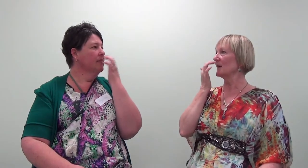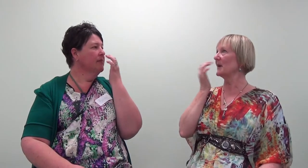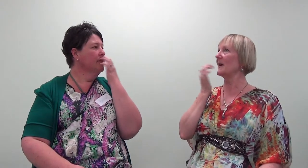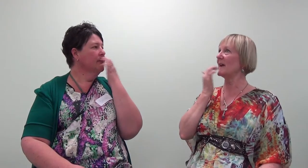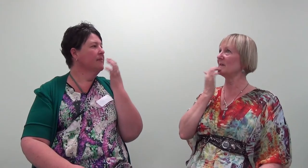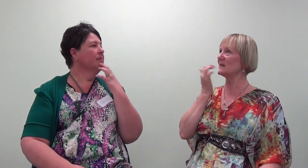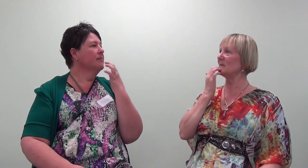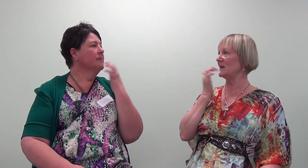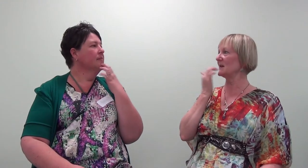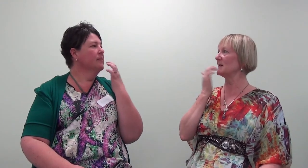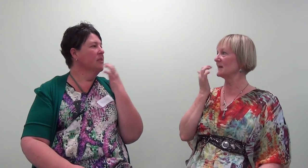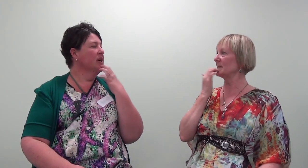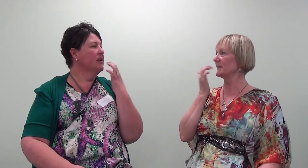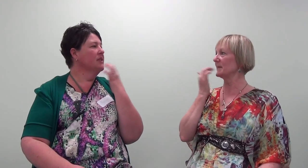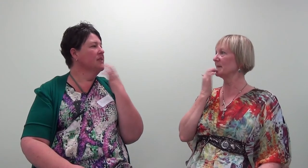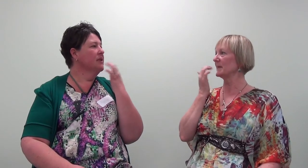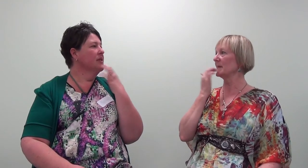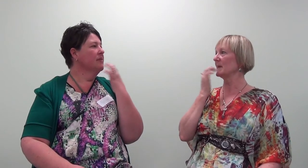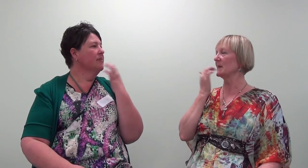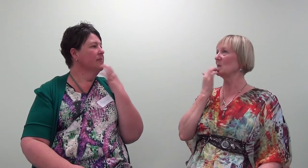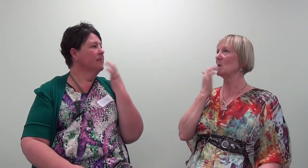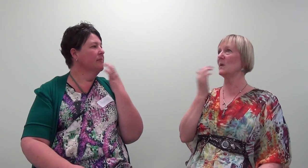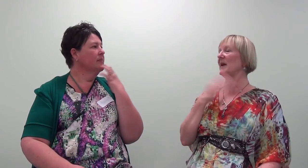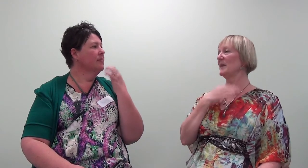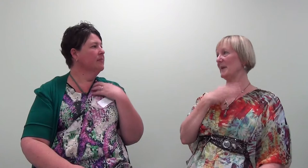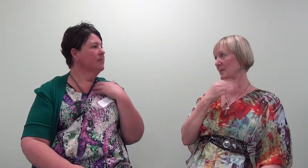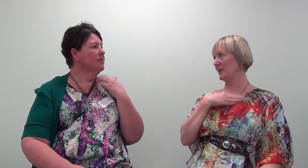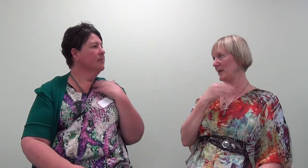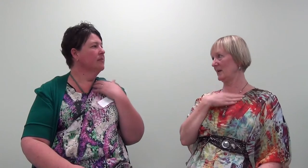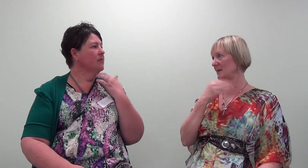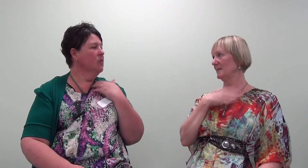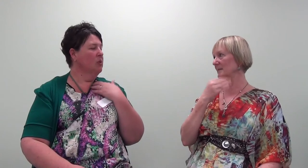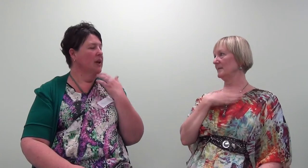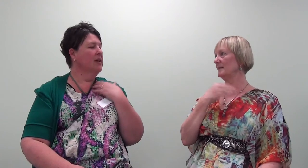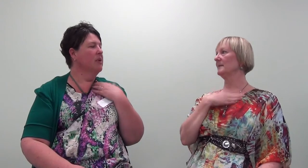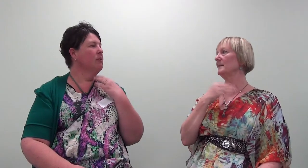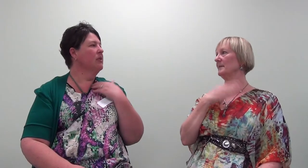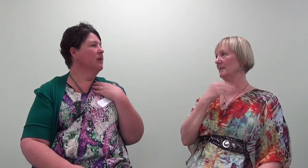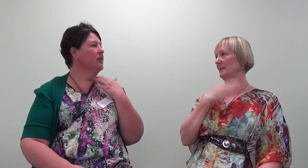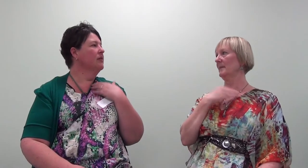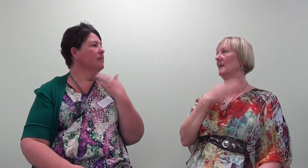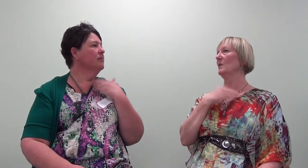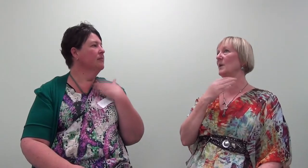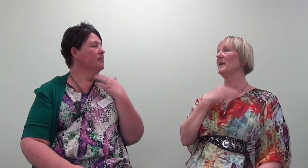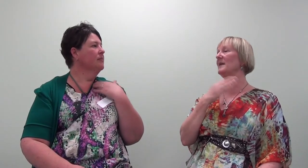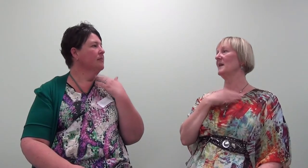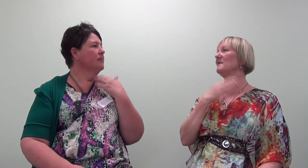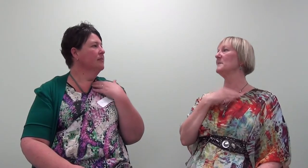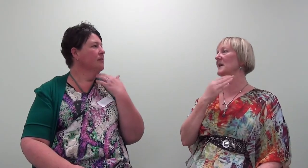I have this fear. What will other people think? What will other people think? What will they think of me?